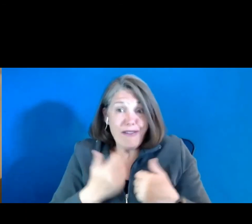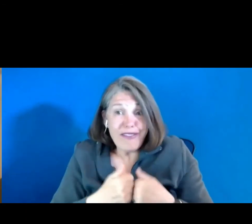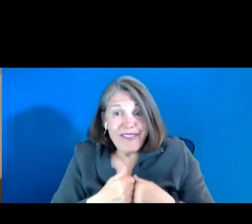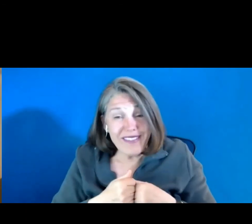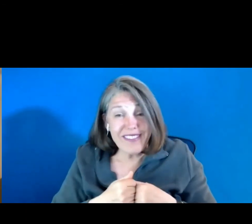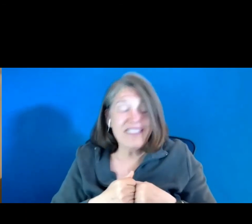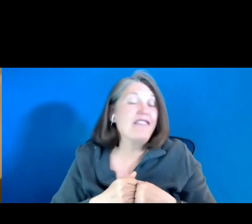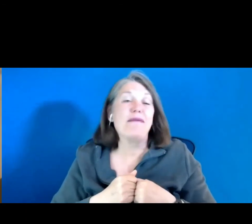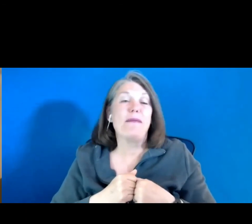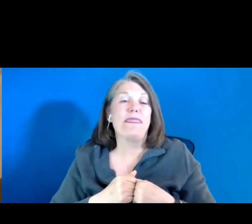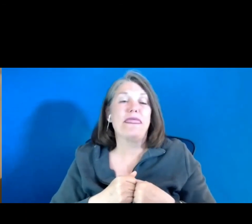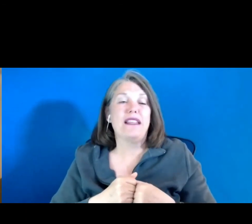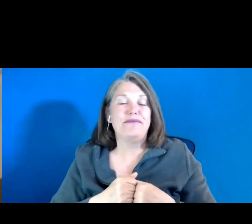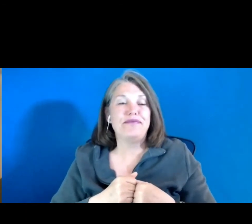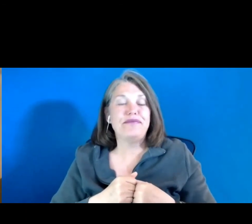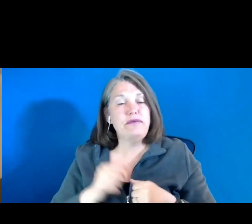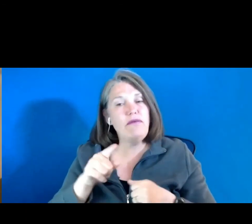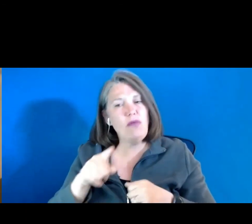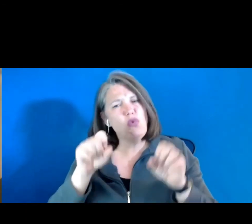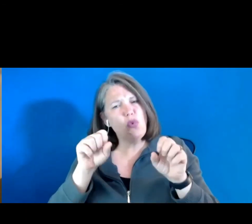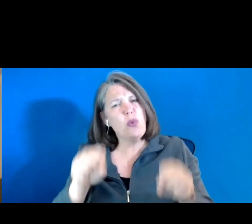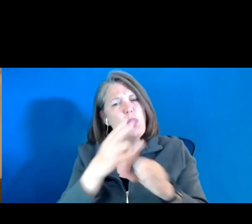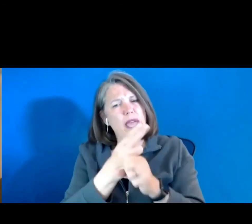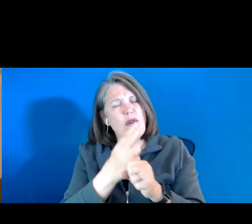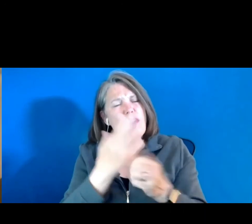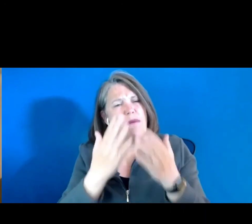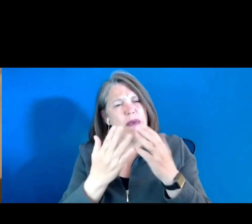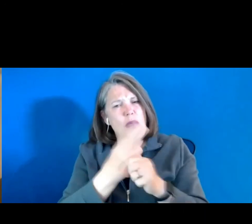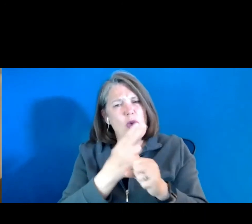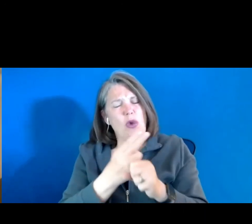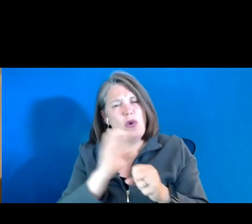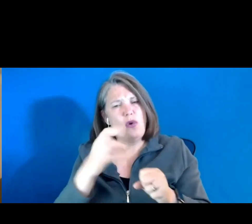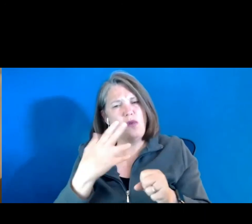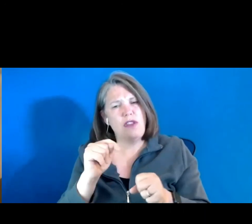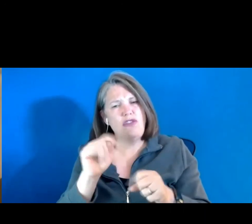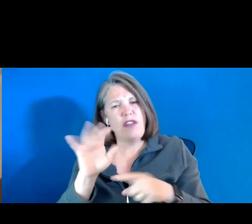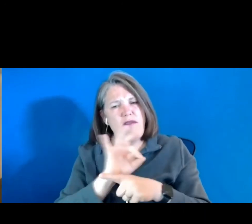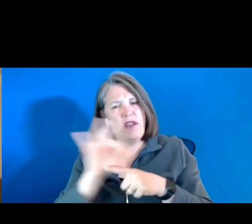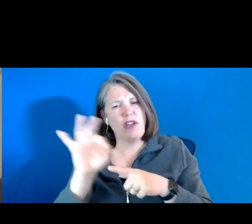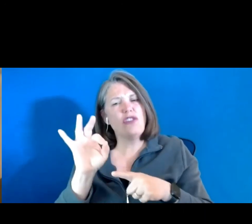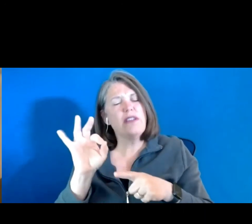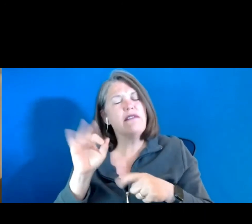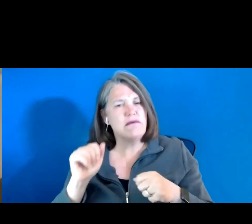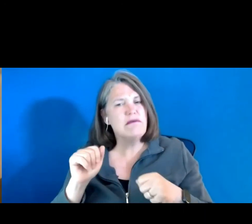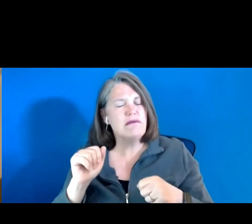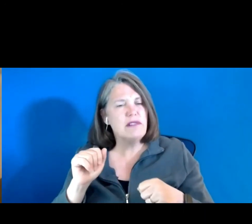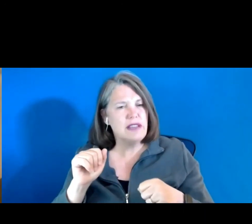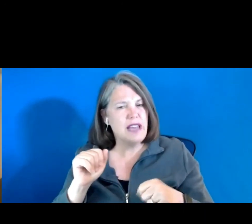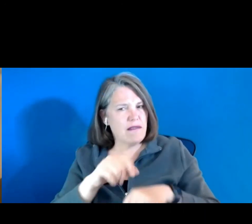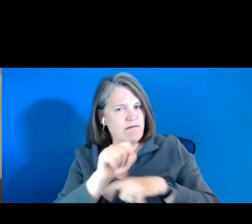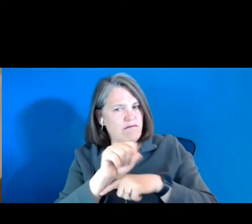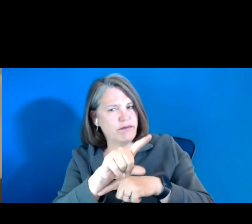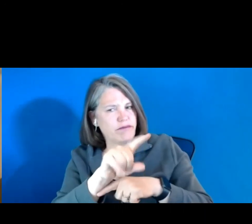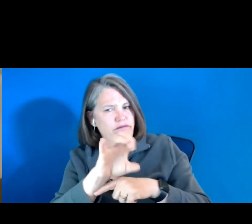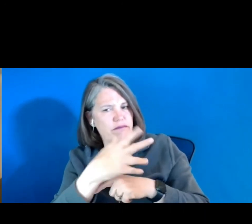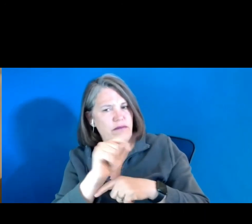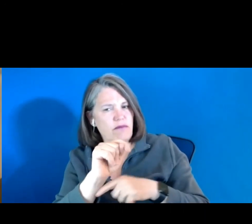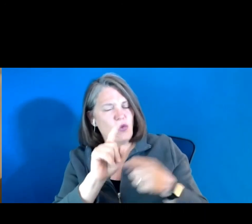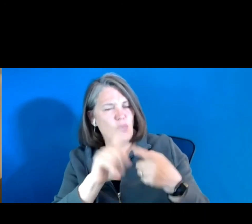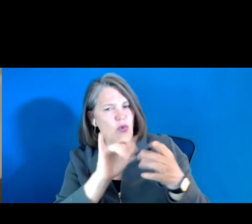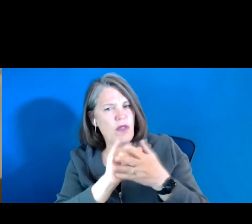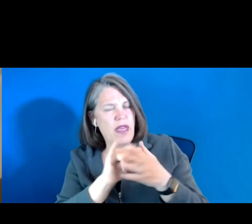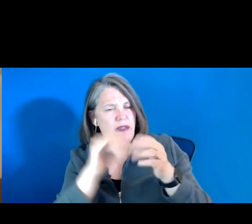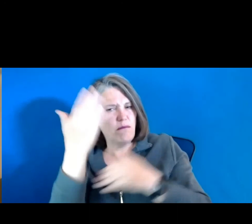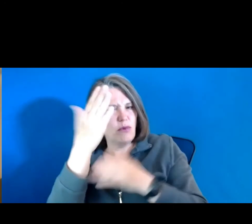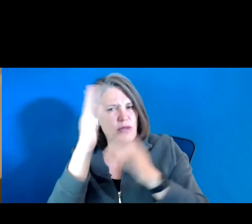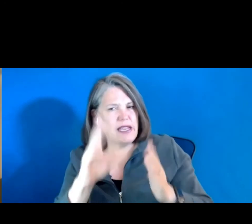And, um, and so you can use, you might use the chat function and send, um, a chat to that presenter